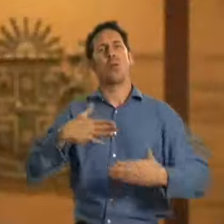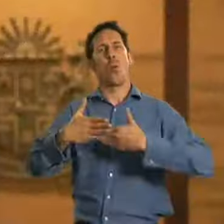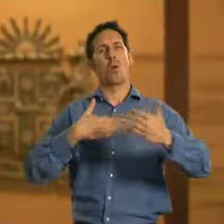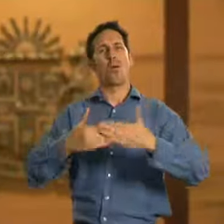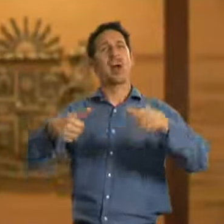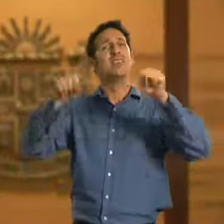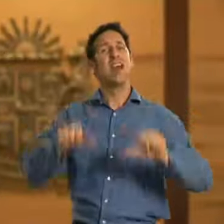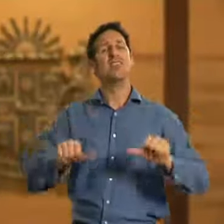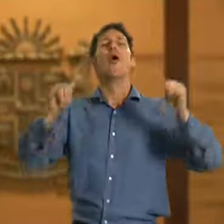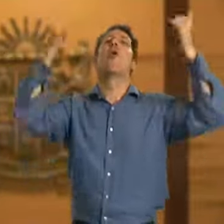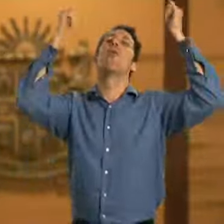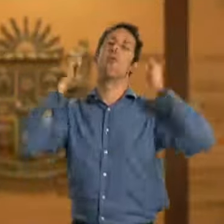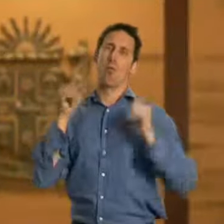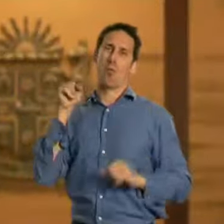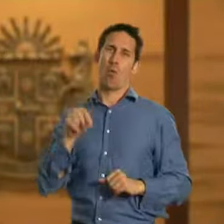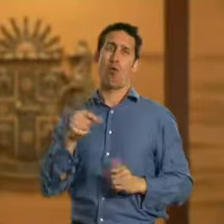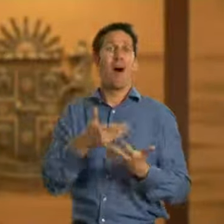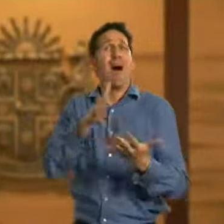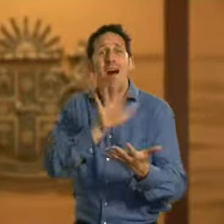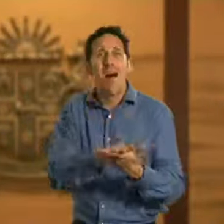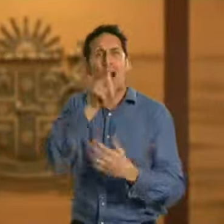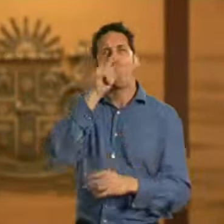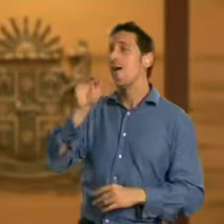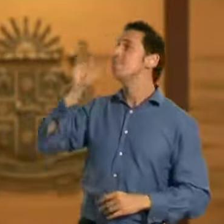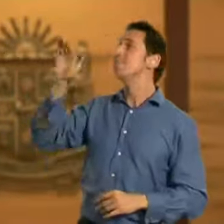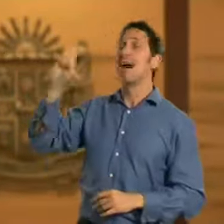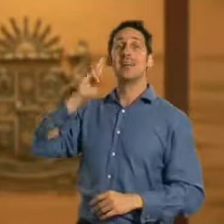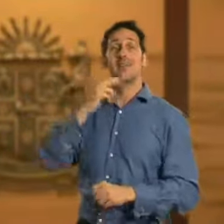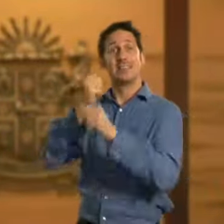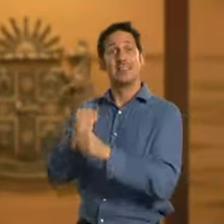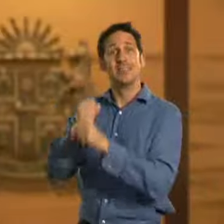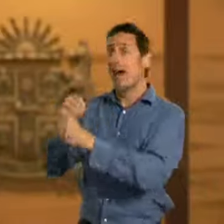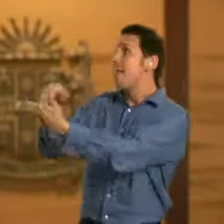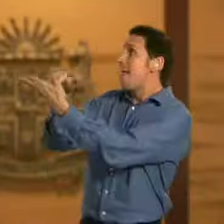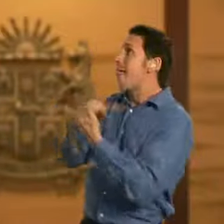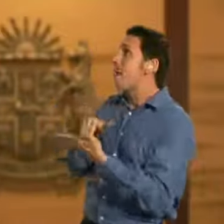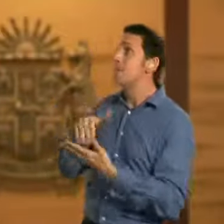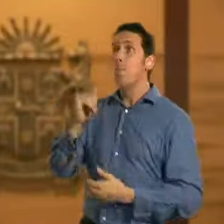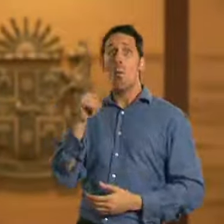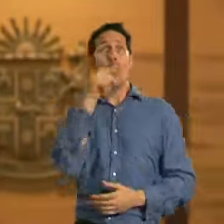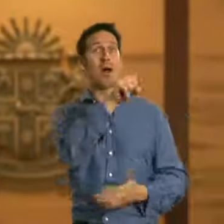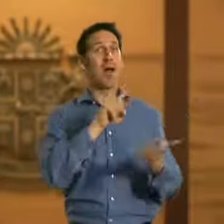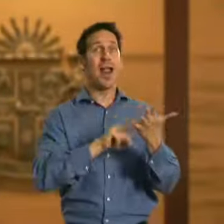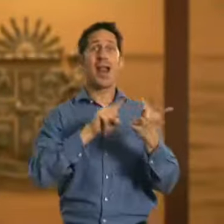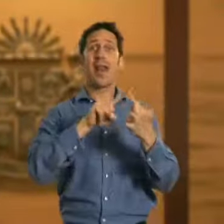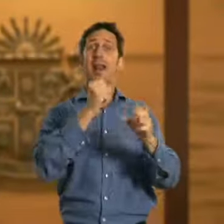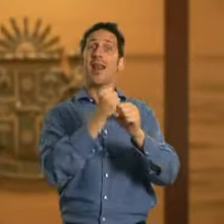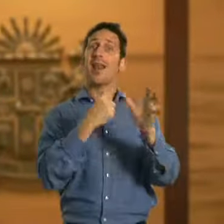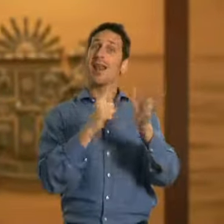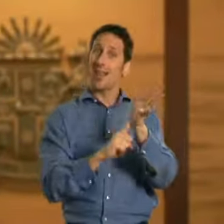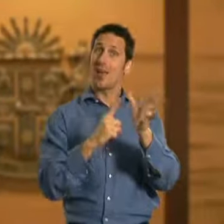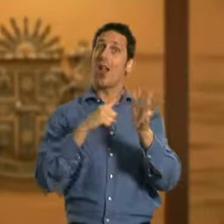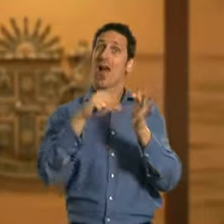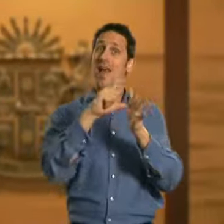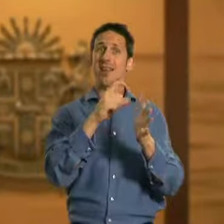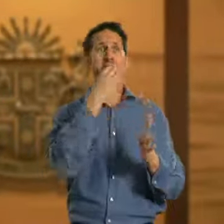second thing you need to do is get a lawyer. You can ask the Deaf Society to help you with this, or you